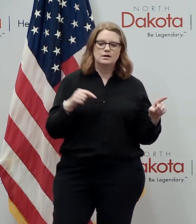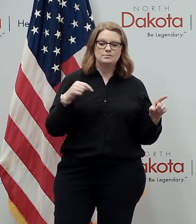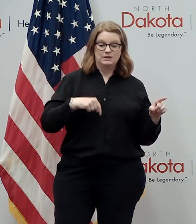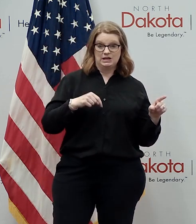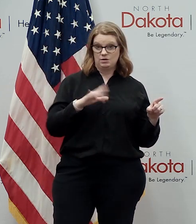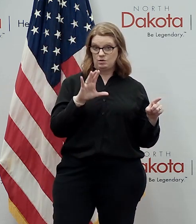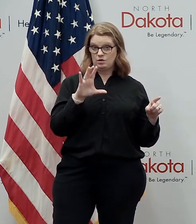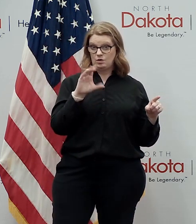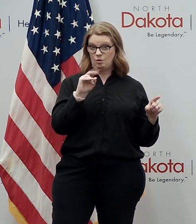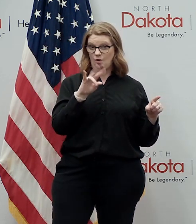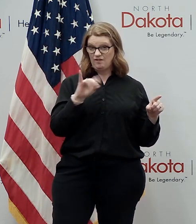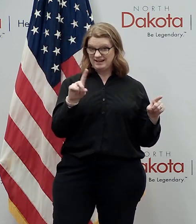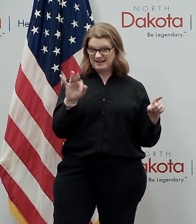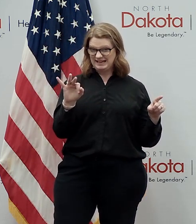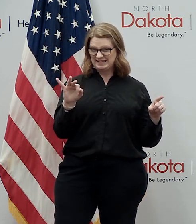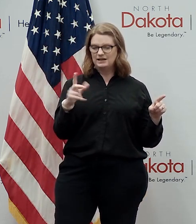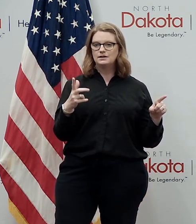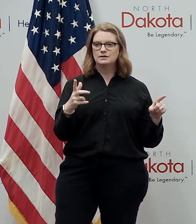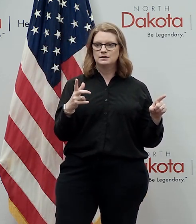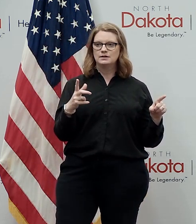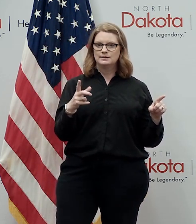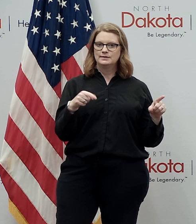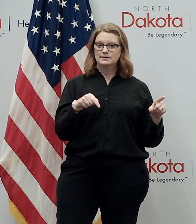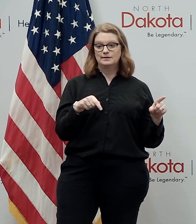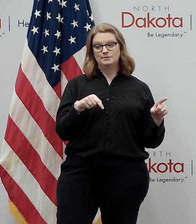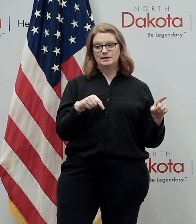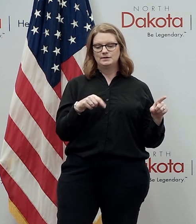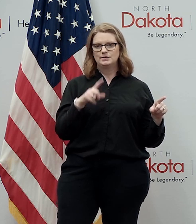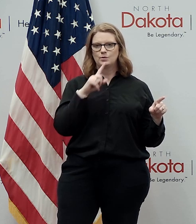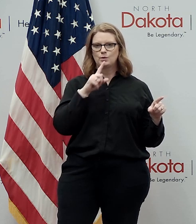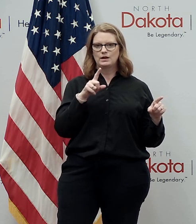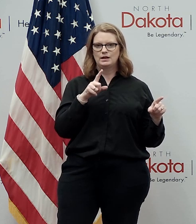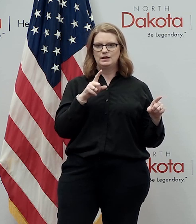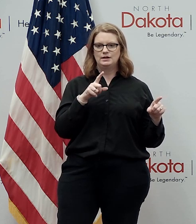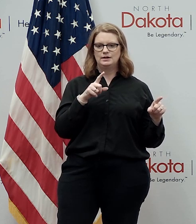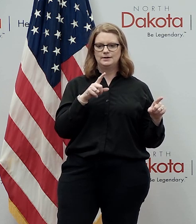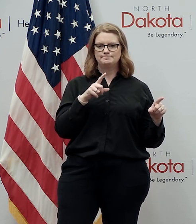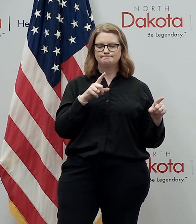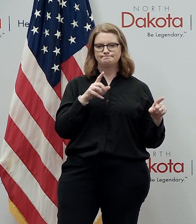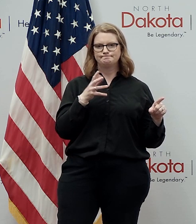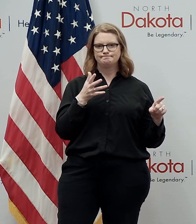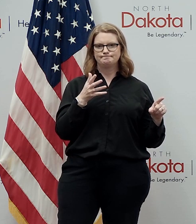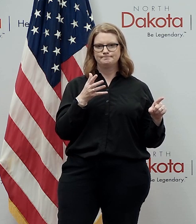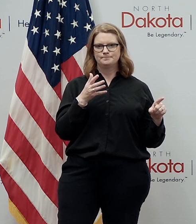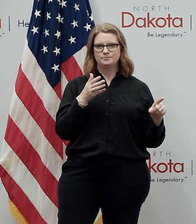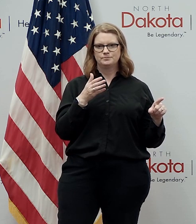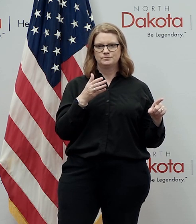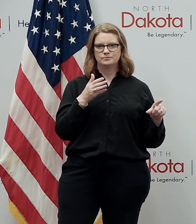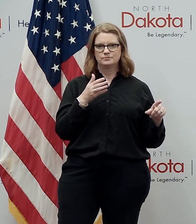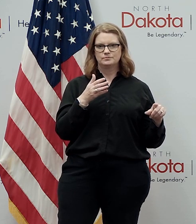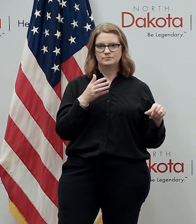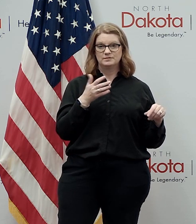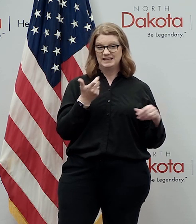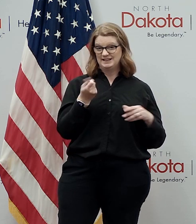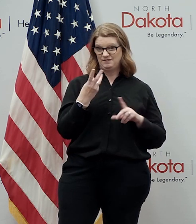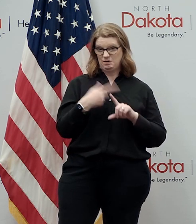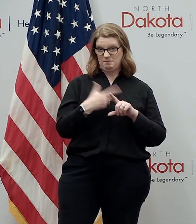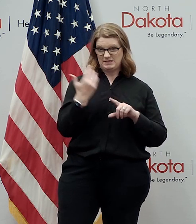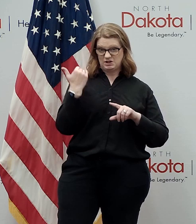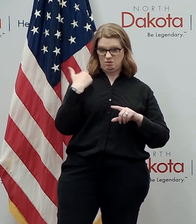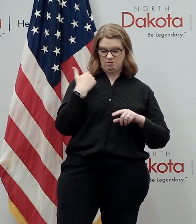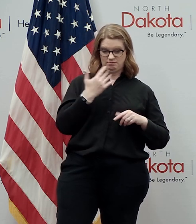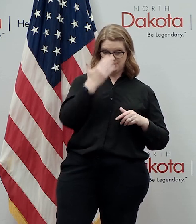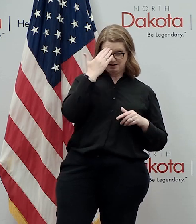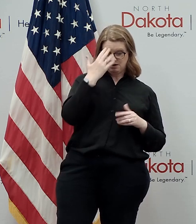19 which is certainly geometrically increased compared to what we knew uh just a few months ago